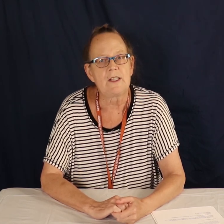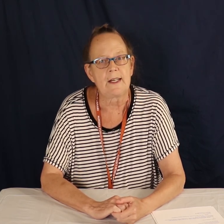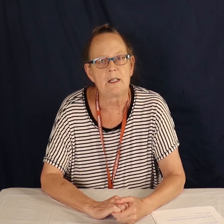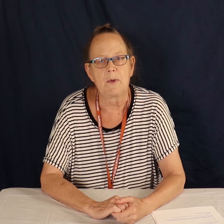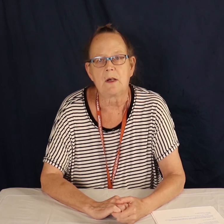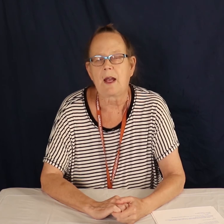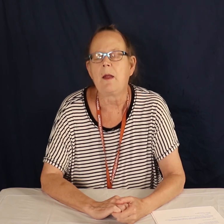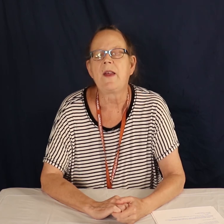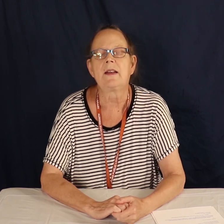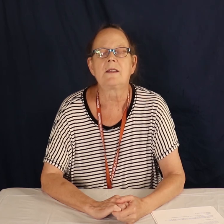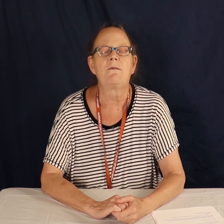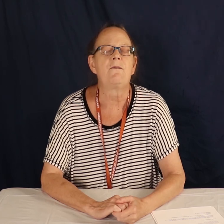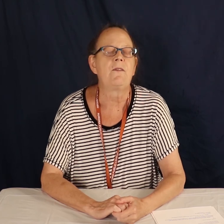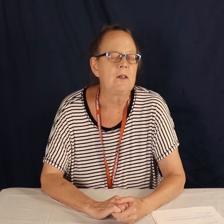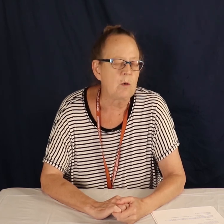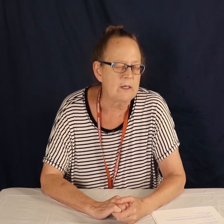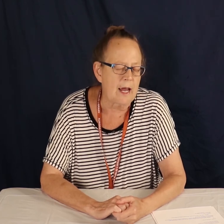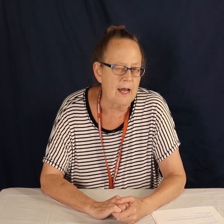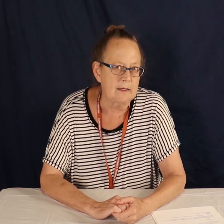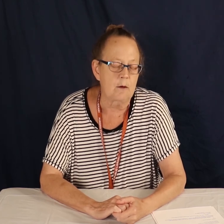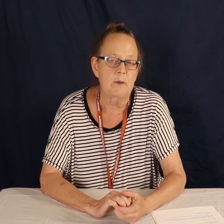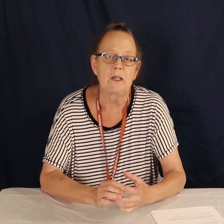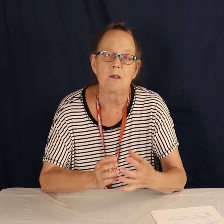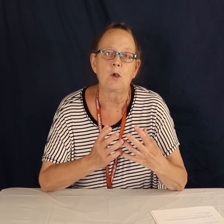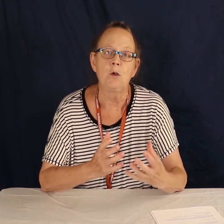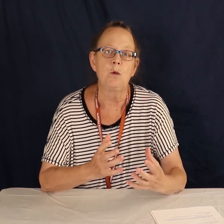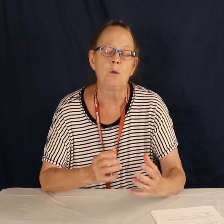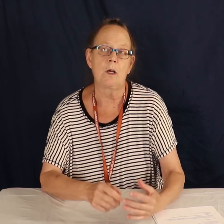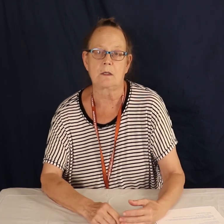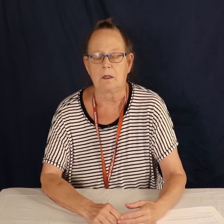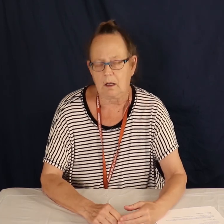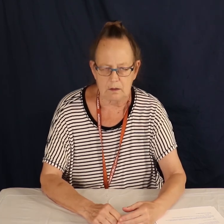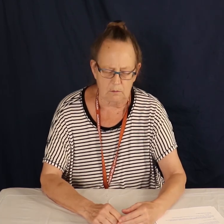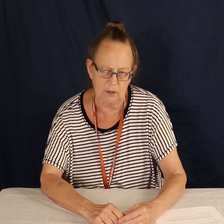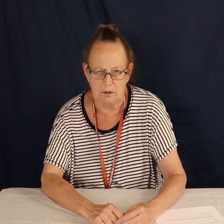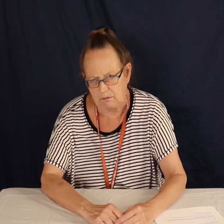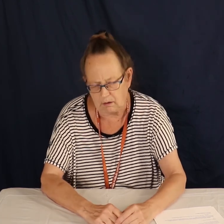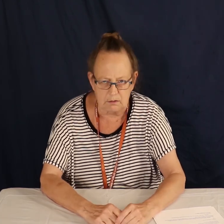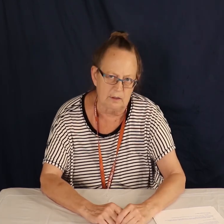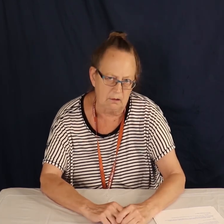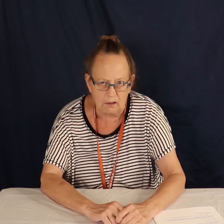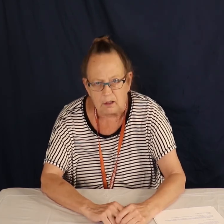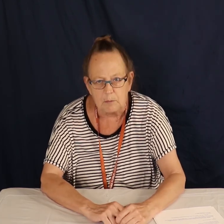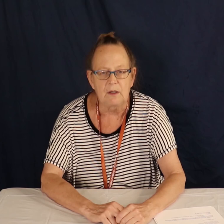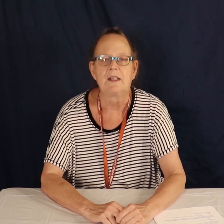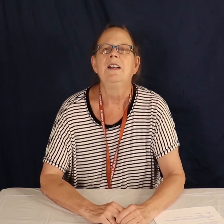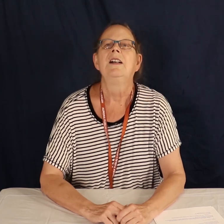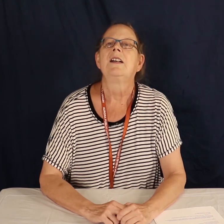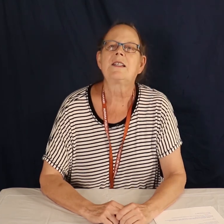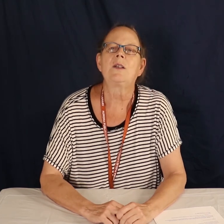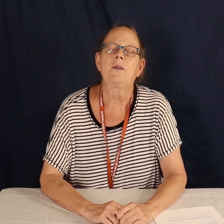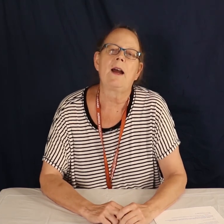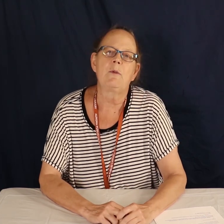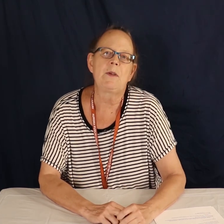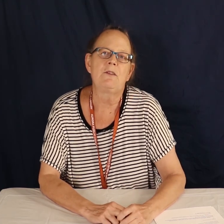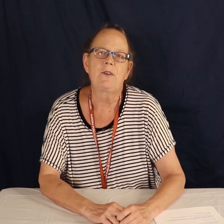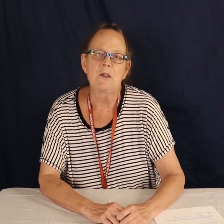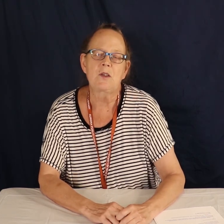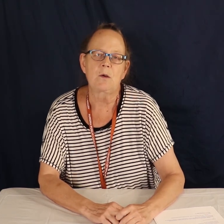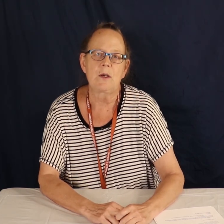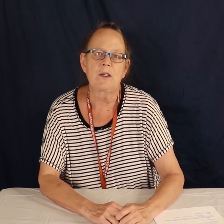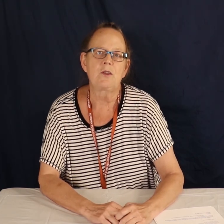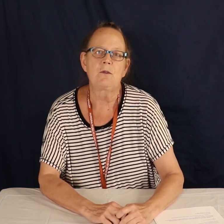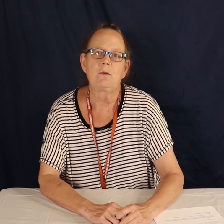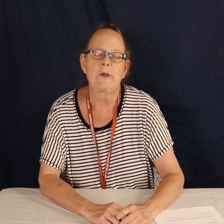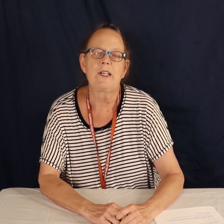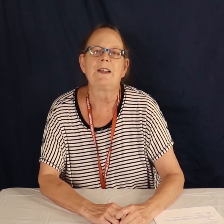the grouchy ladybug. And that is a fun one to act out because who doesn't like to be a grouchy ladybug? So that would be a